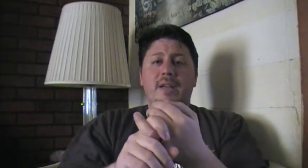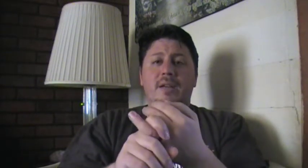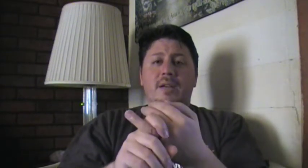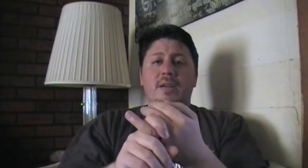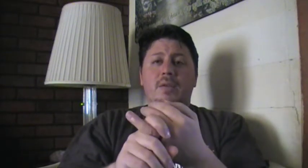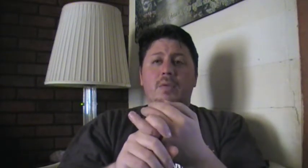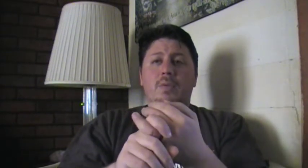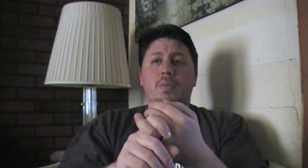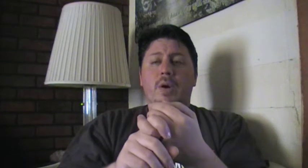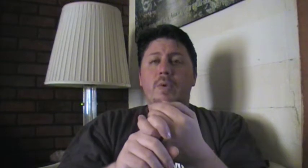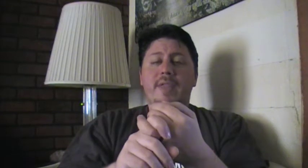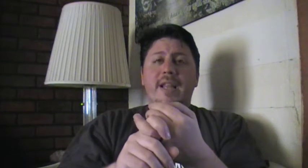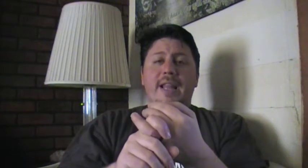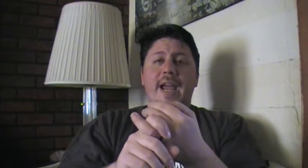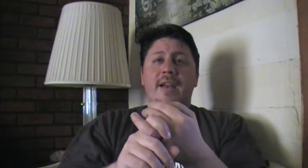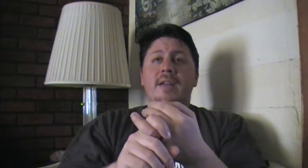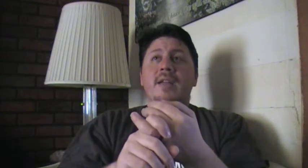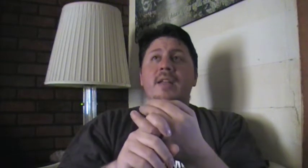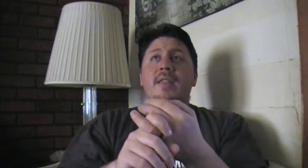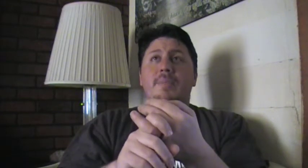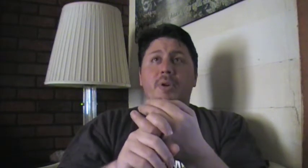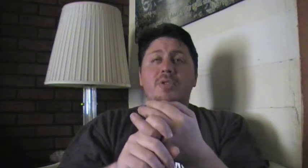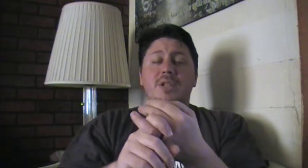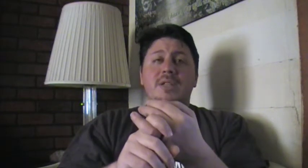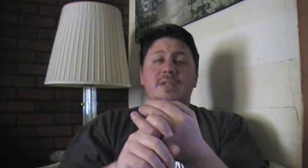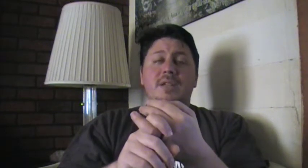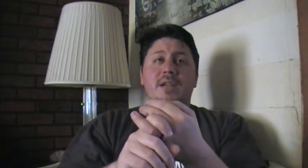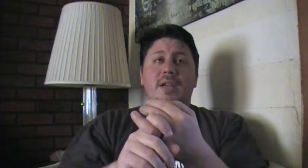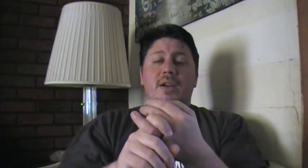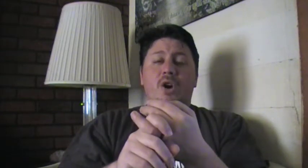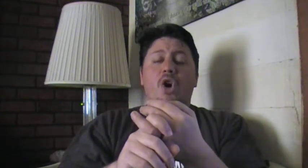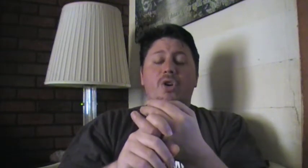where when they land, the person's hurt.